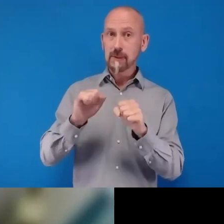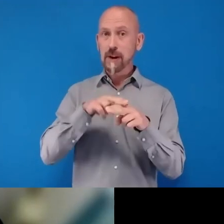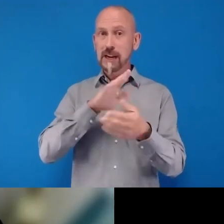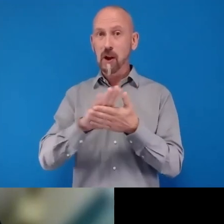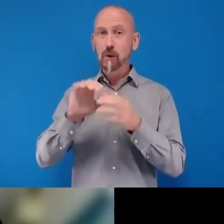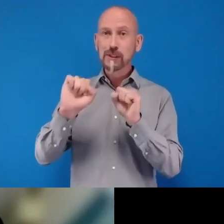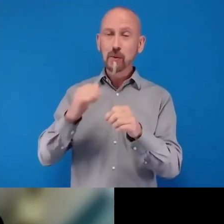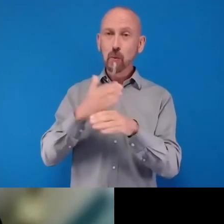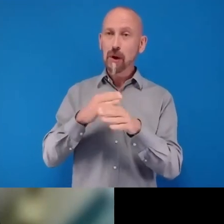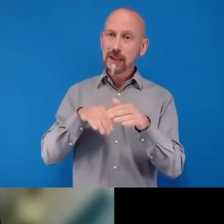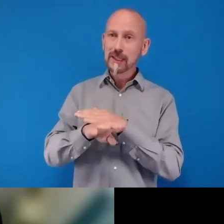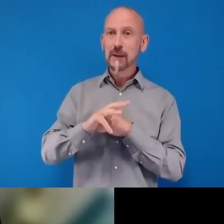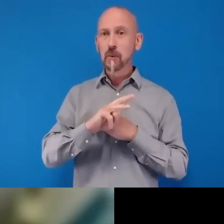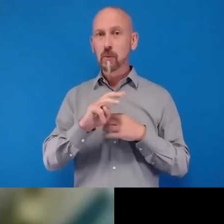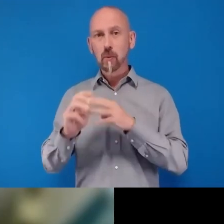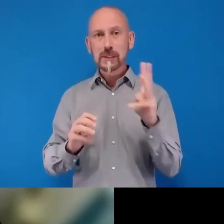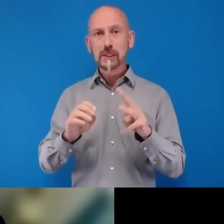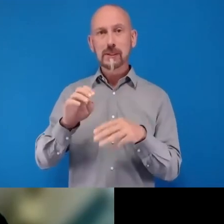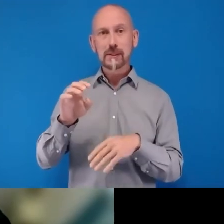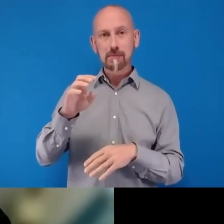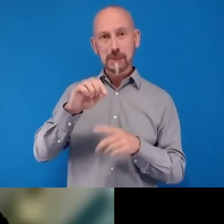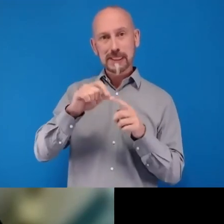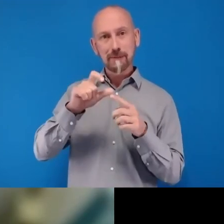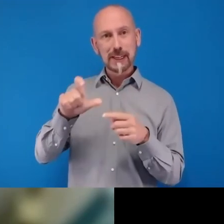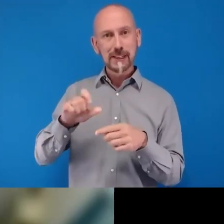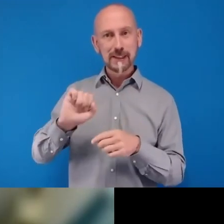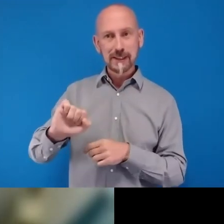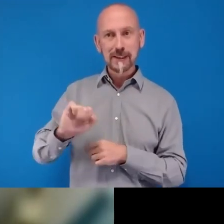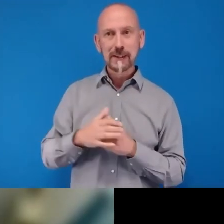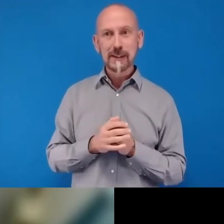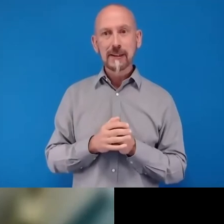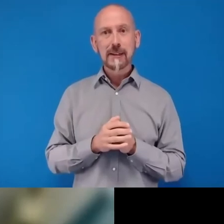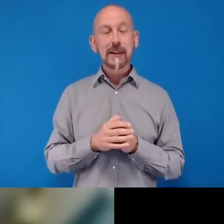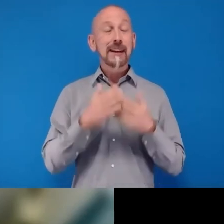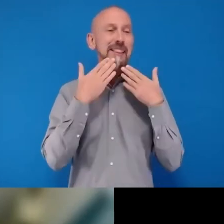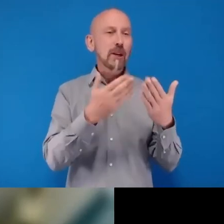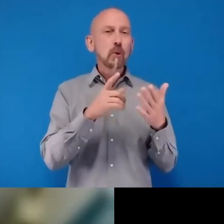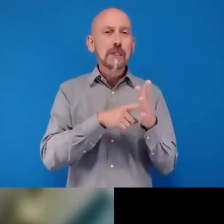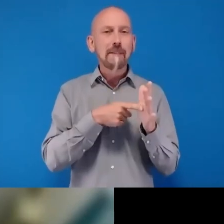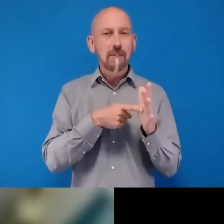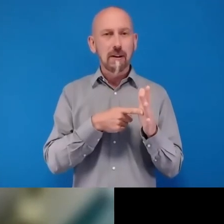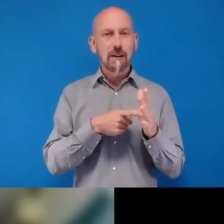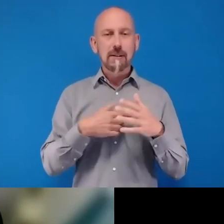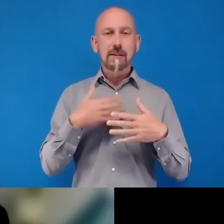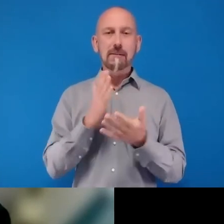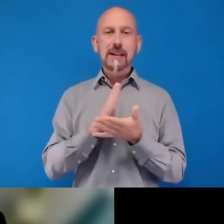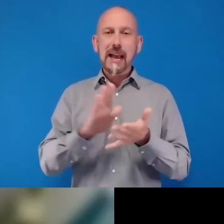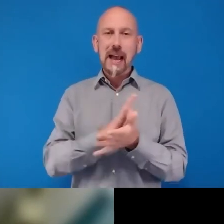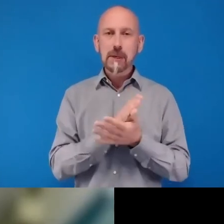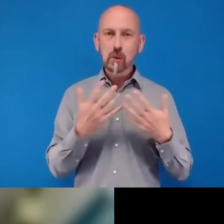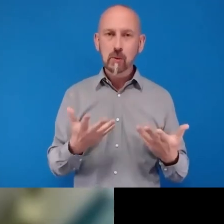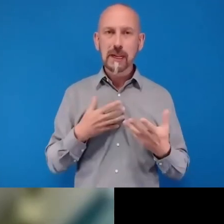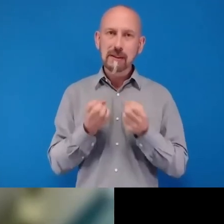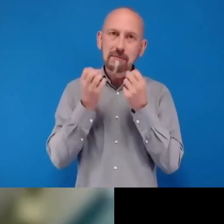Thank you, Jennifer. I'm very happy today to the opportunity to share the experience